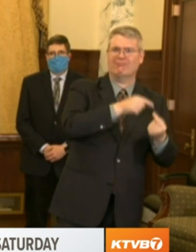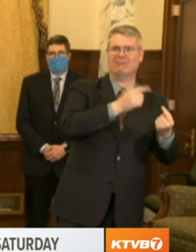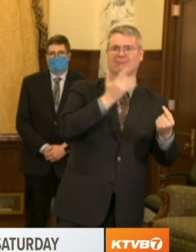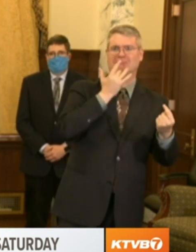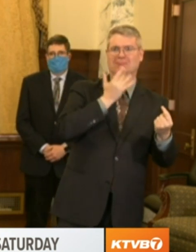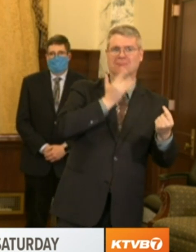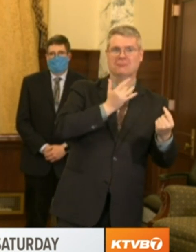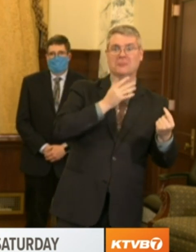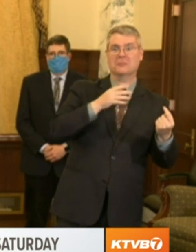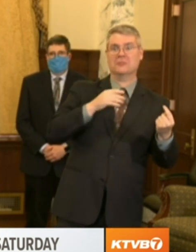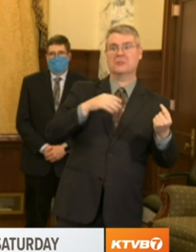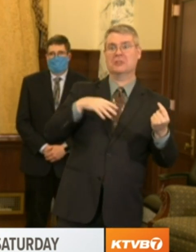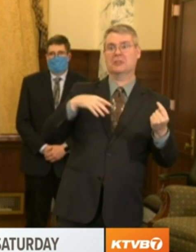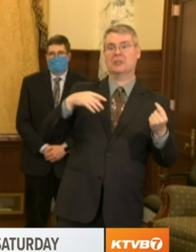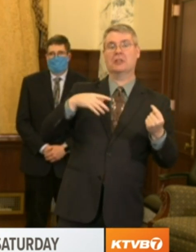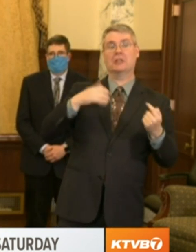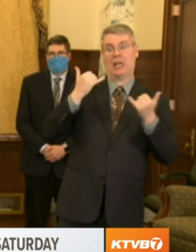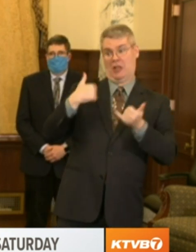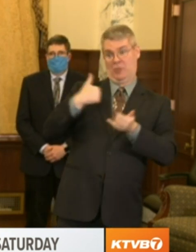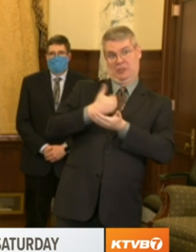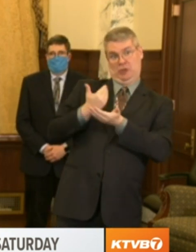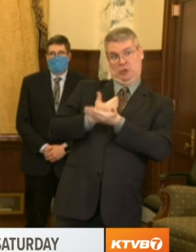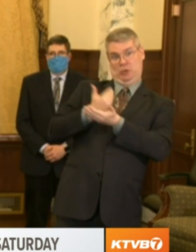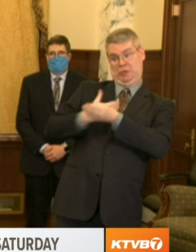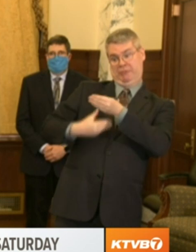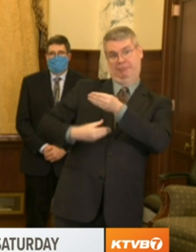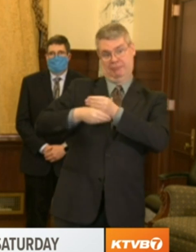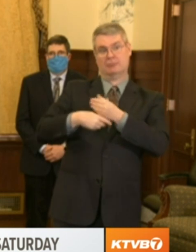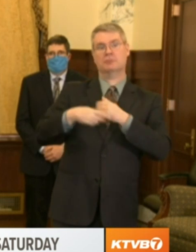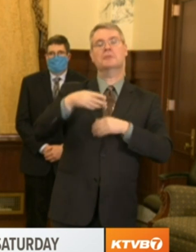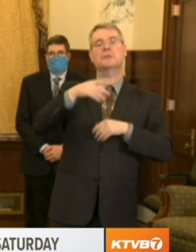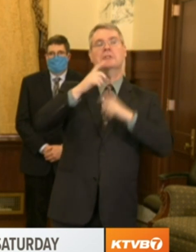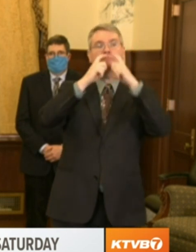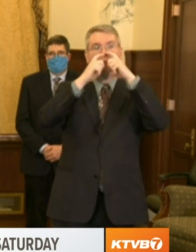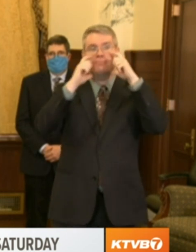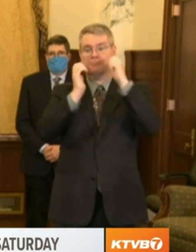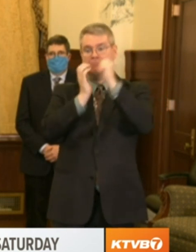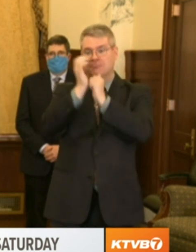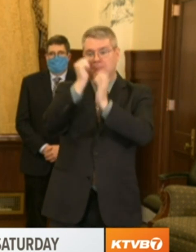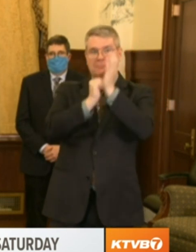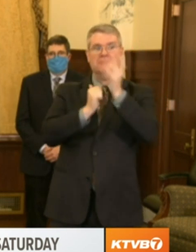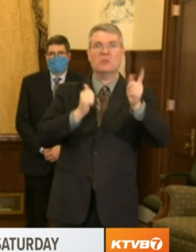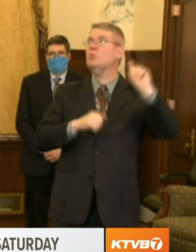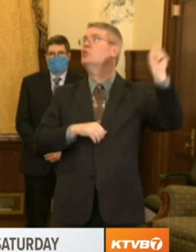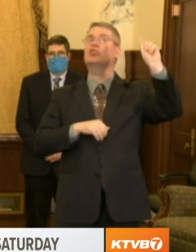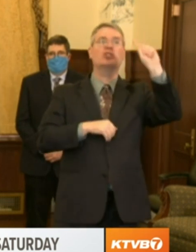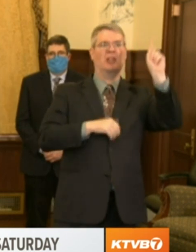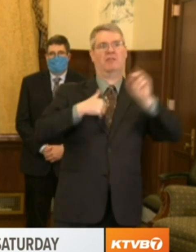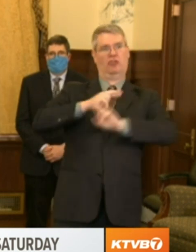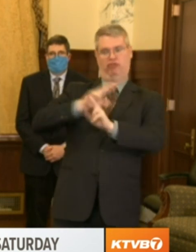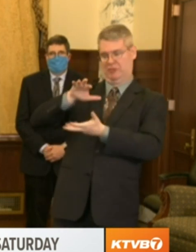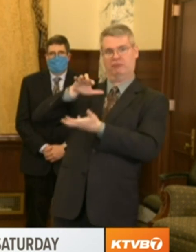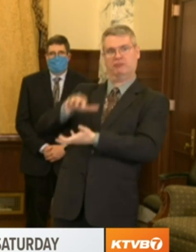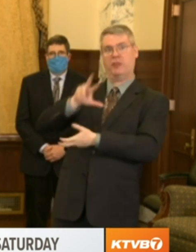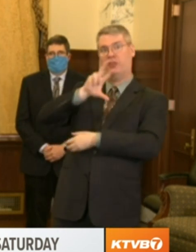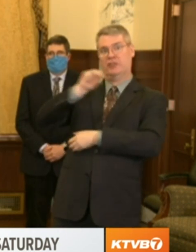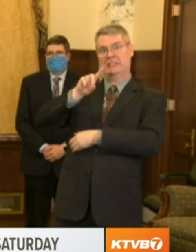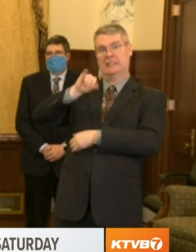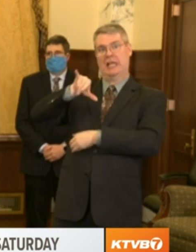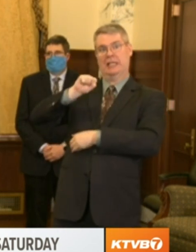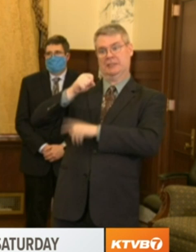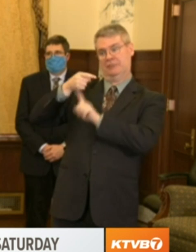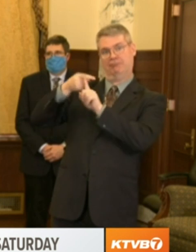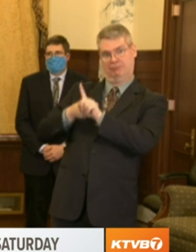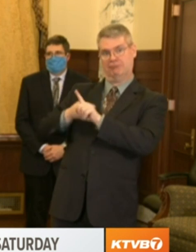personal protective equipment, such as masks, gloves, and sanitizer to protect their workers and the public and